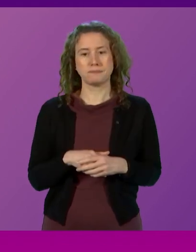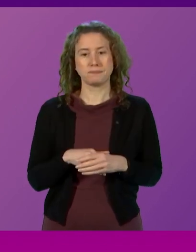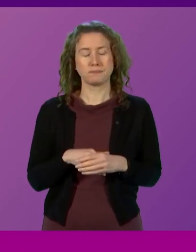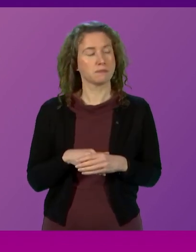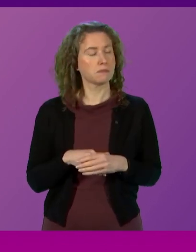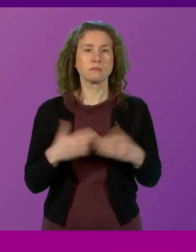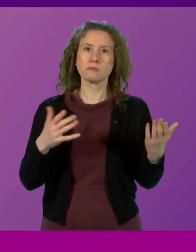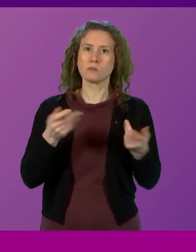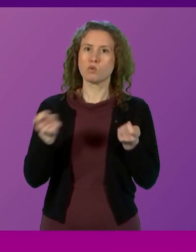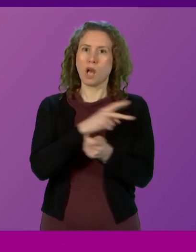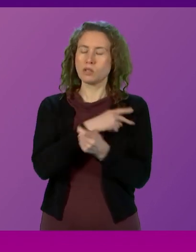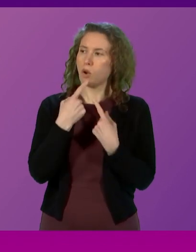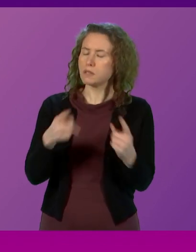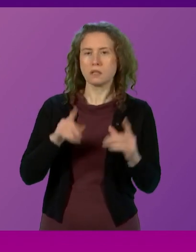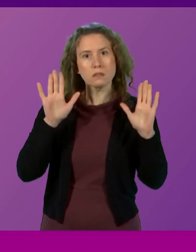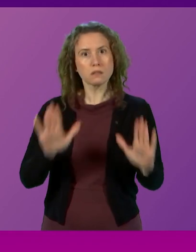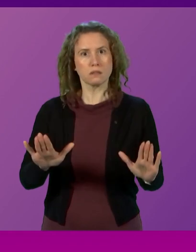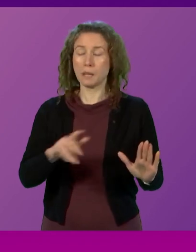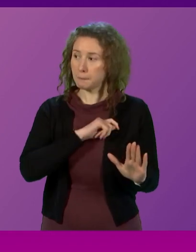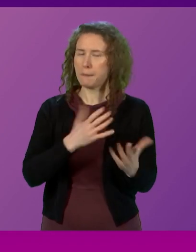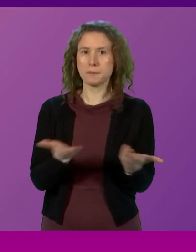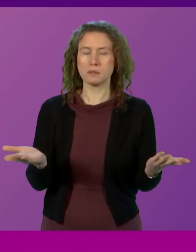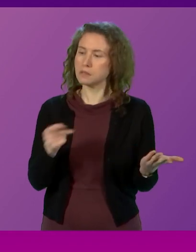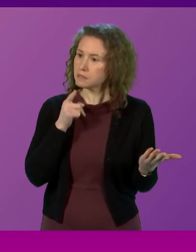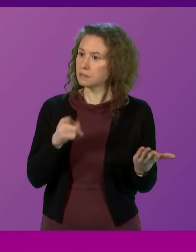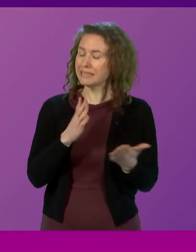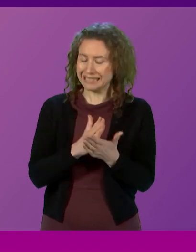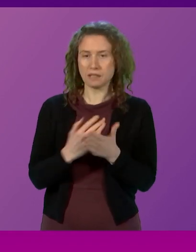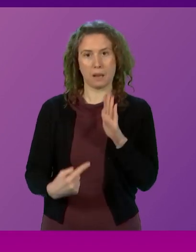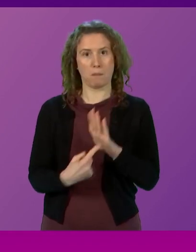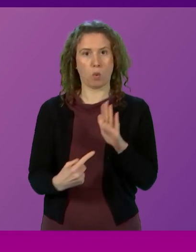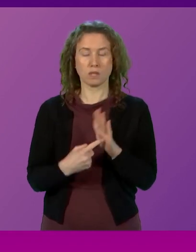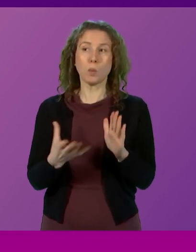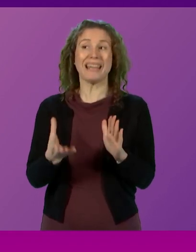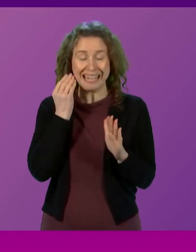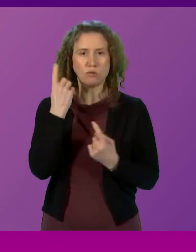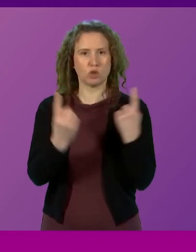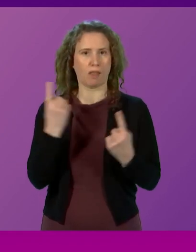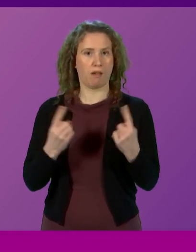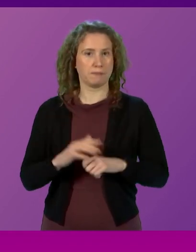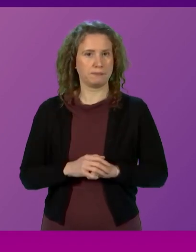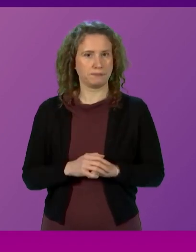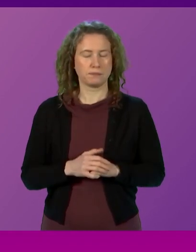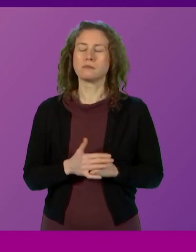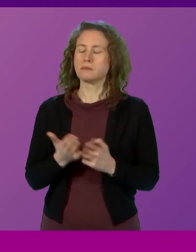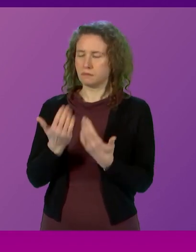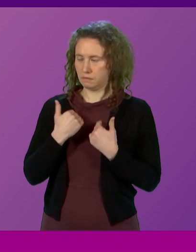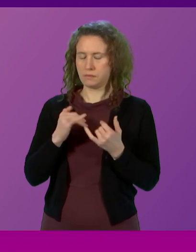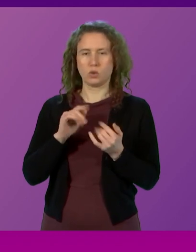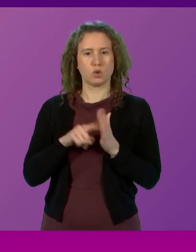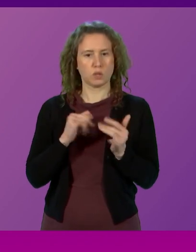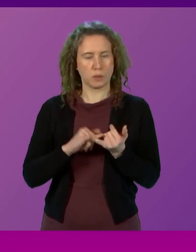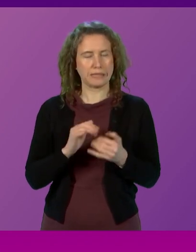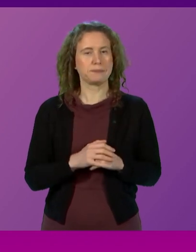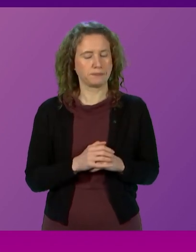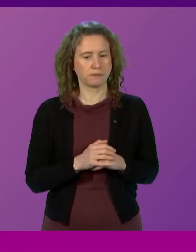Members, members, I think it is extremely important that we hear one another. Mr President Officer,